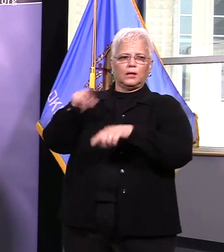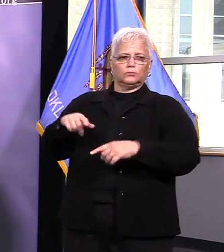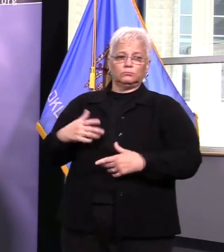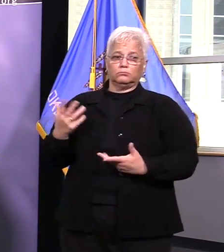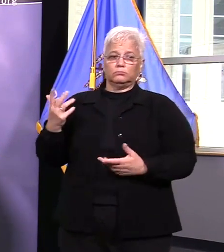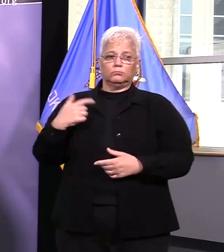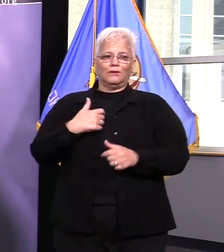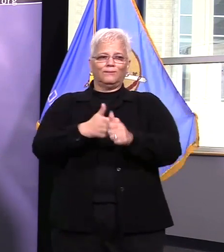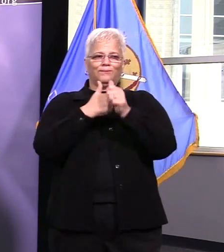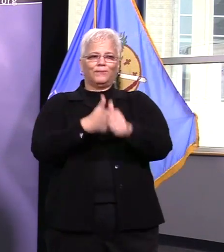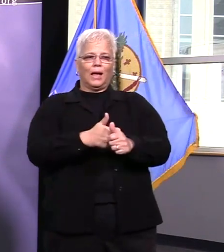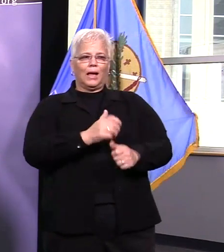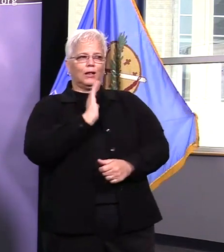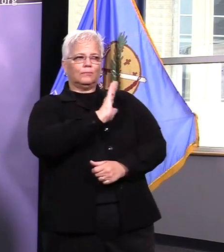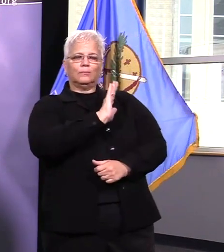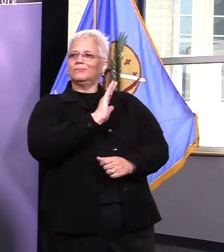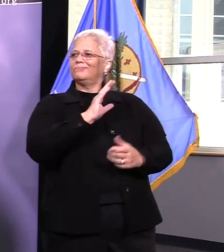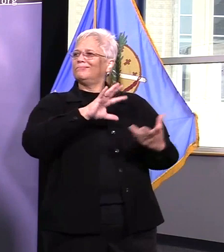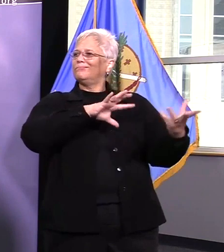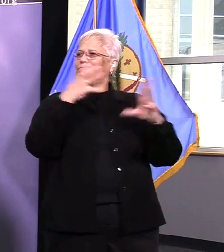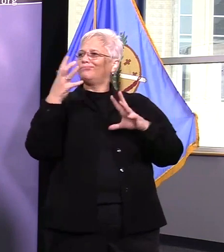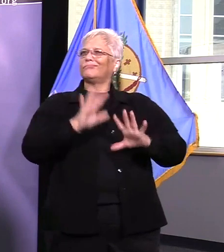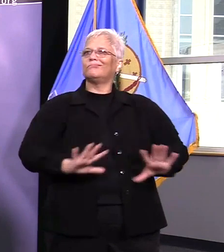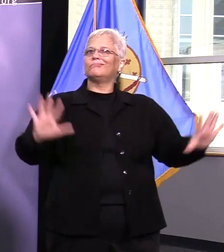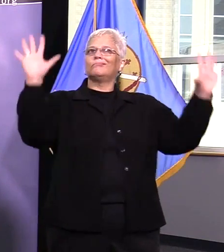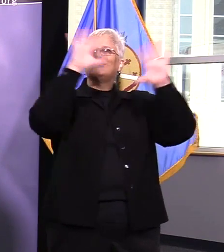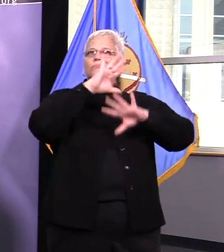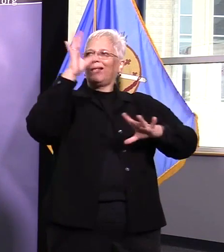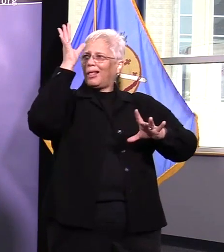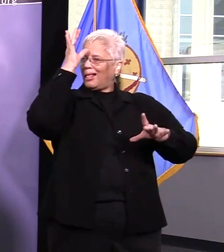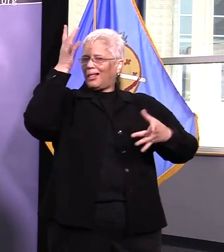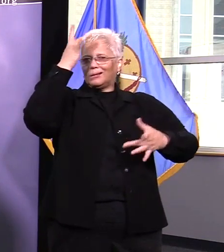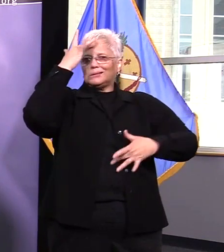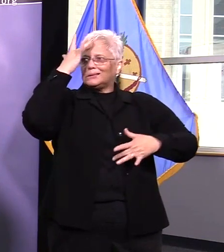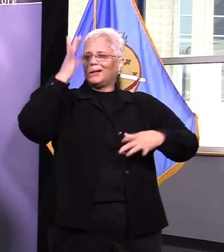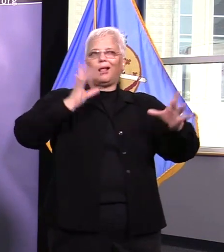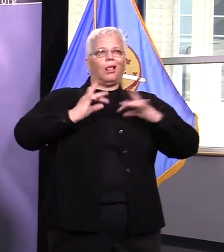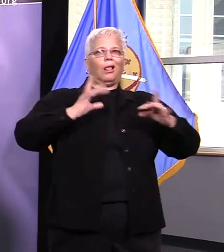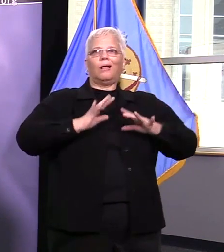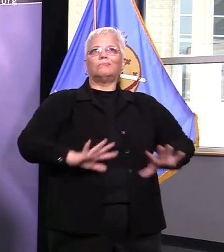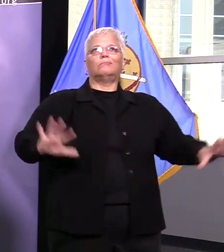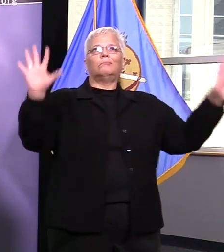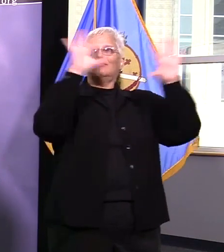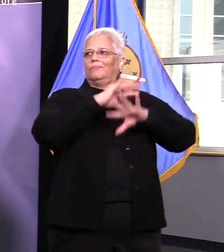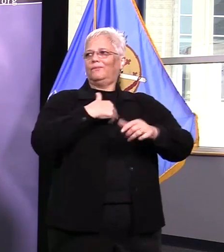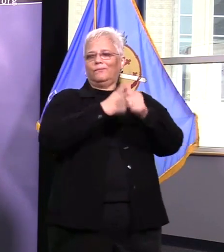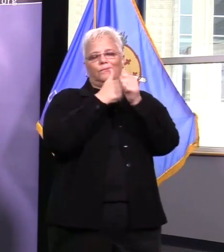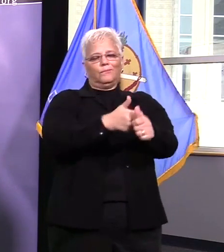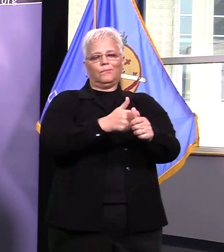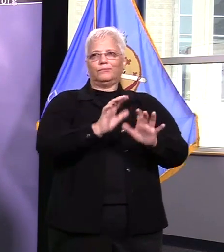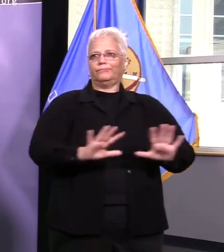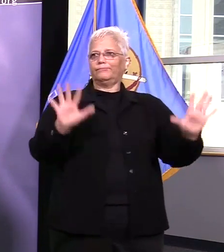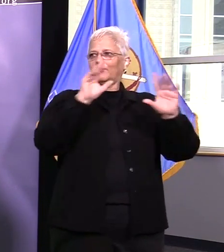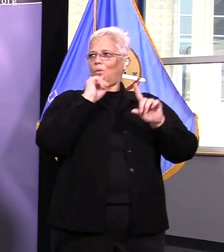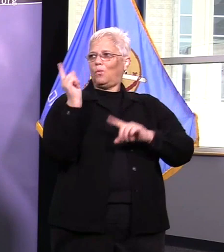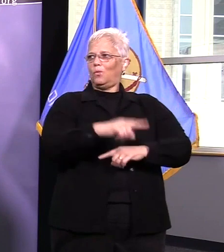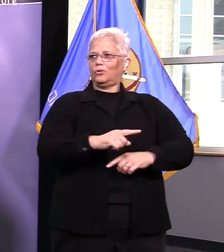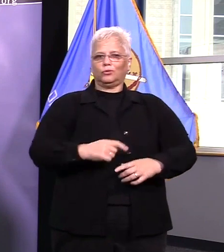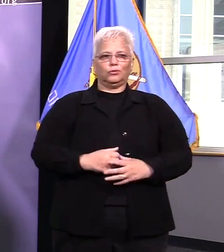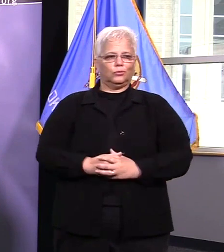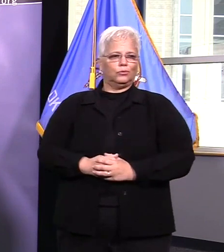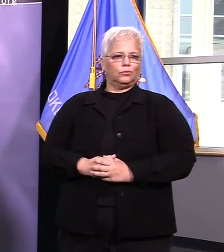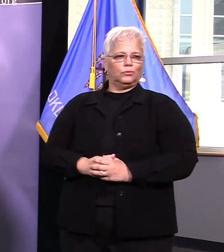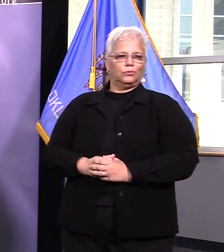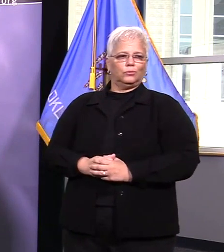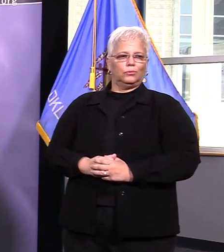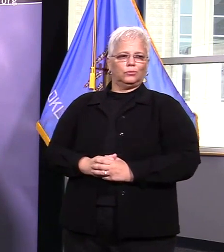finding out if there's anything specific in the governor's declaration that will affect us specifically not that we know of we're continuing to do what